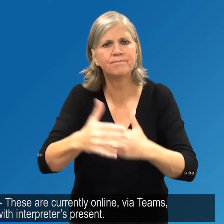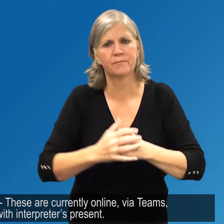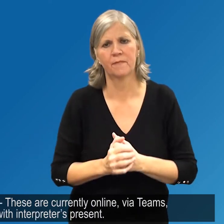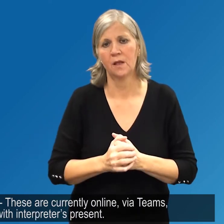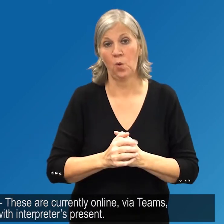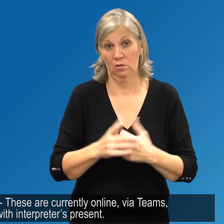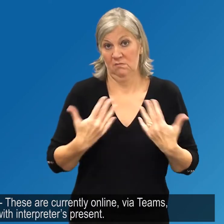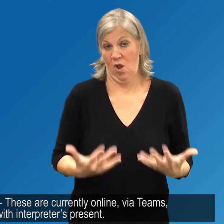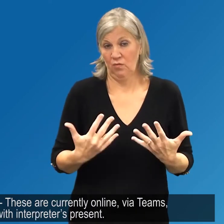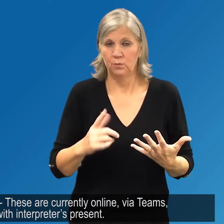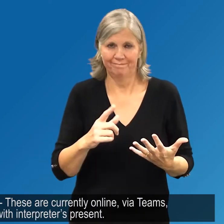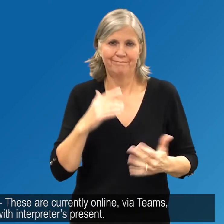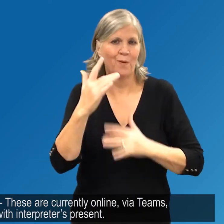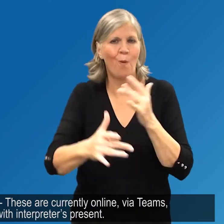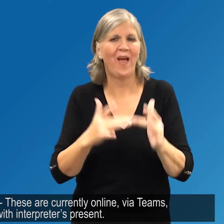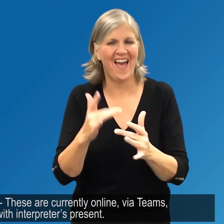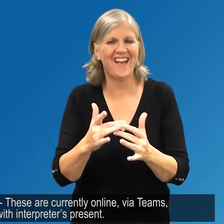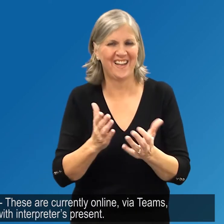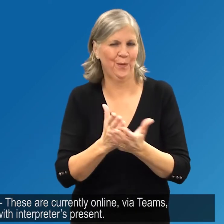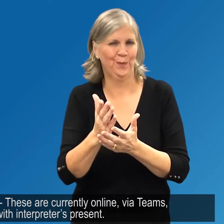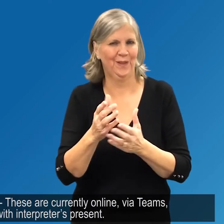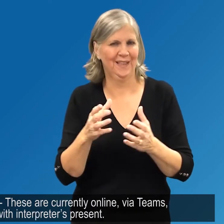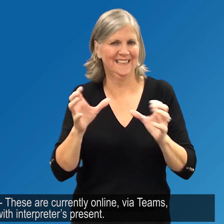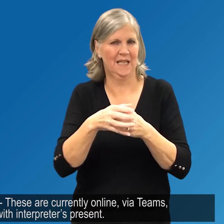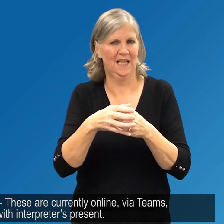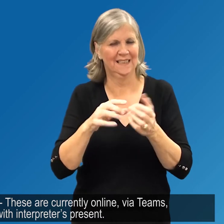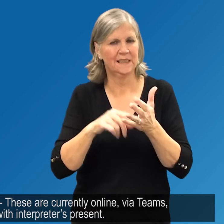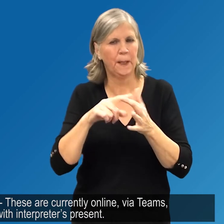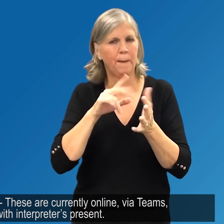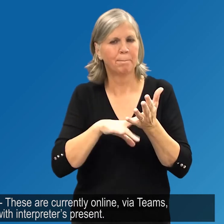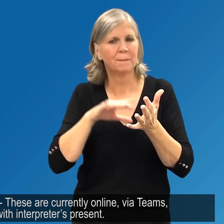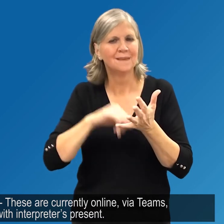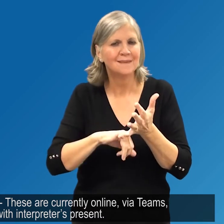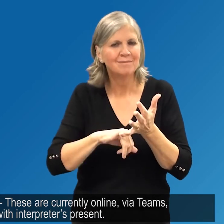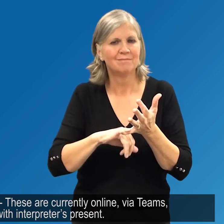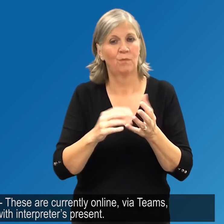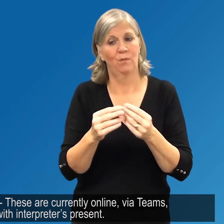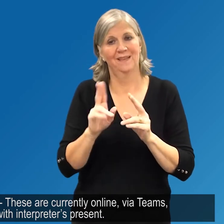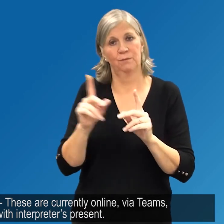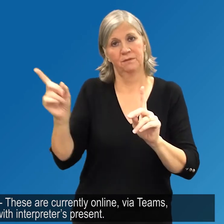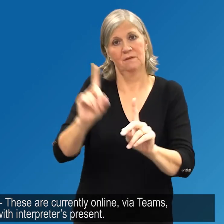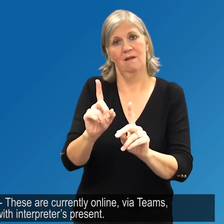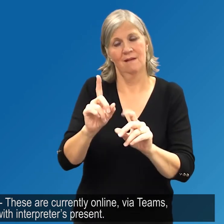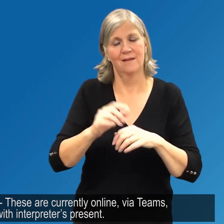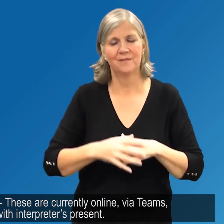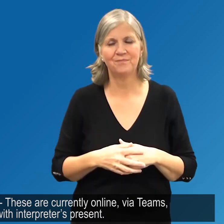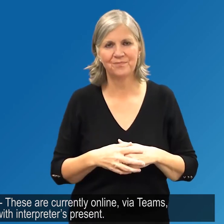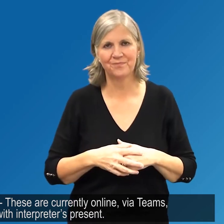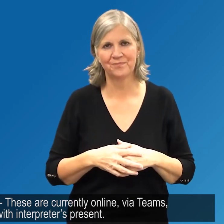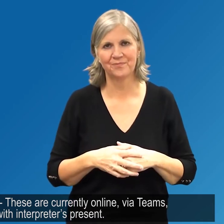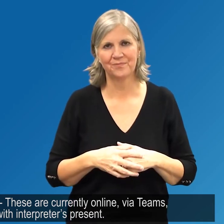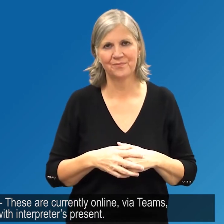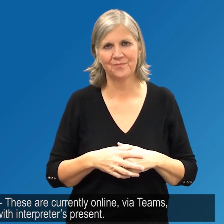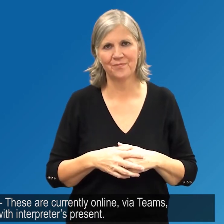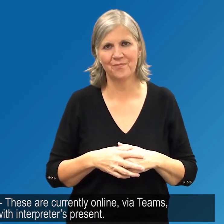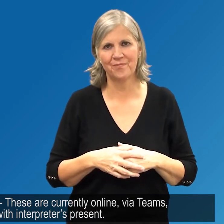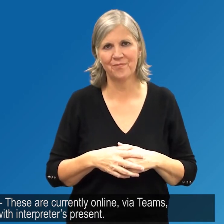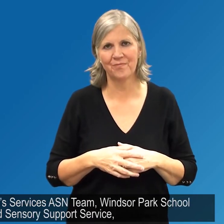Progress notes. These are currently online via Teams with interpreters present. Assigned to Children's Services